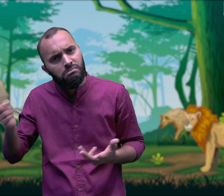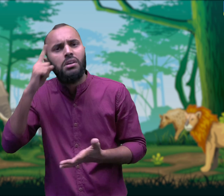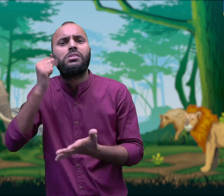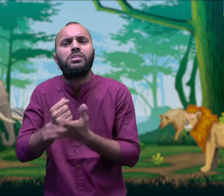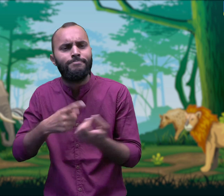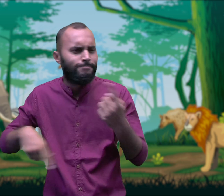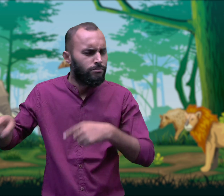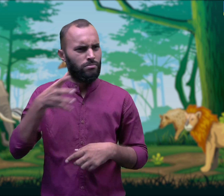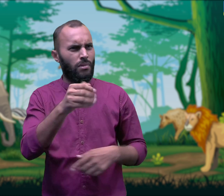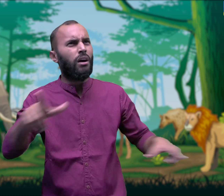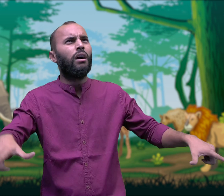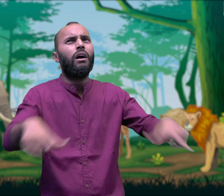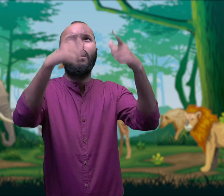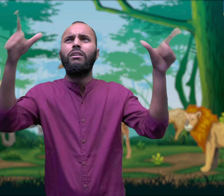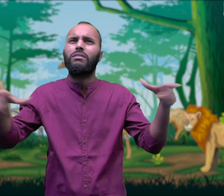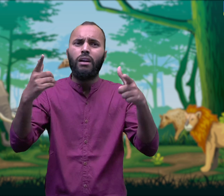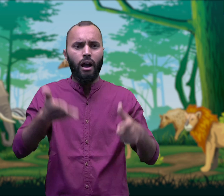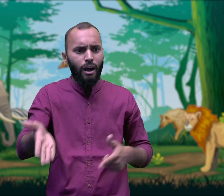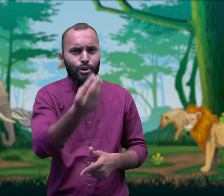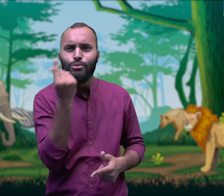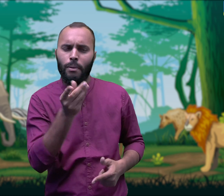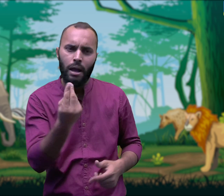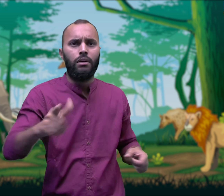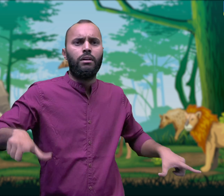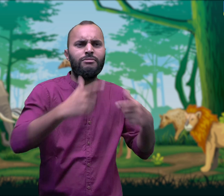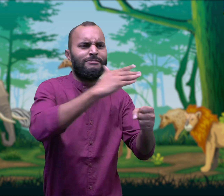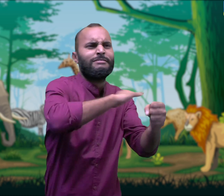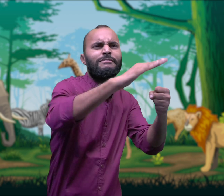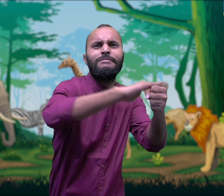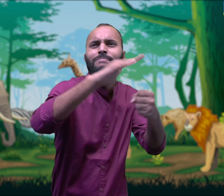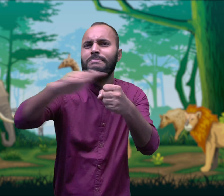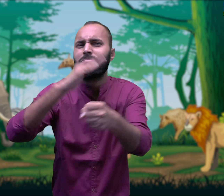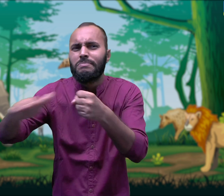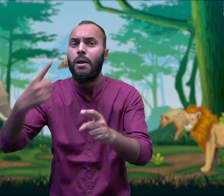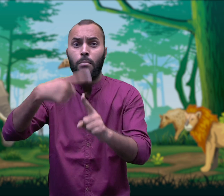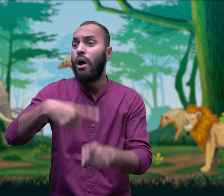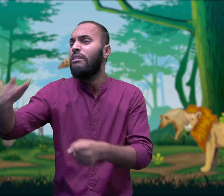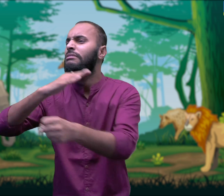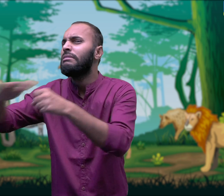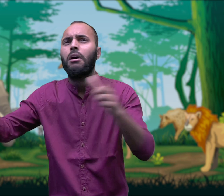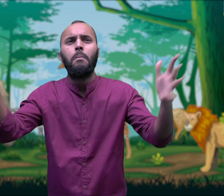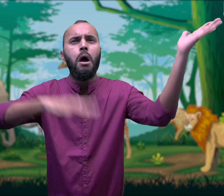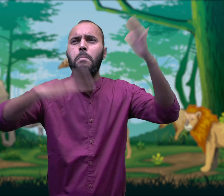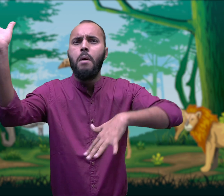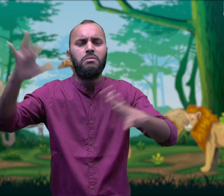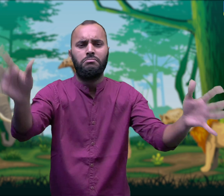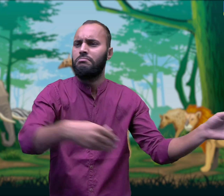more food production. Farmers cleared the trees of the forest and procured that